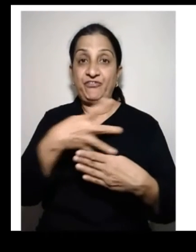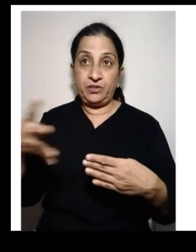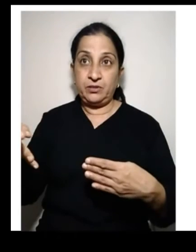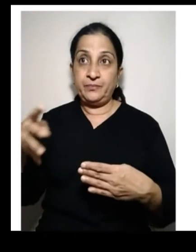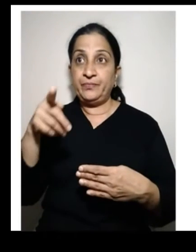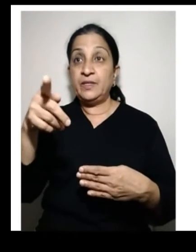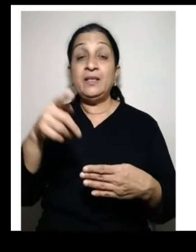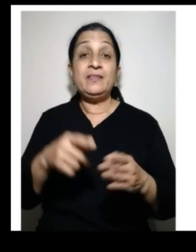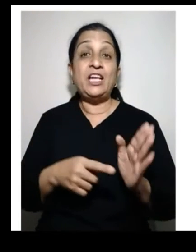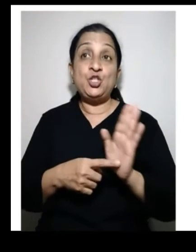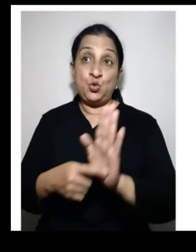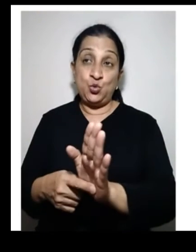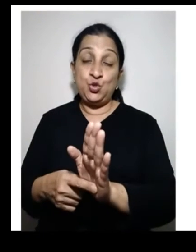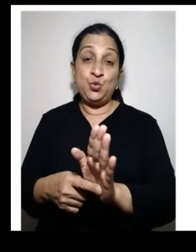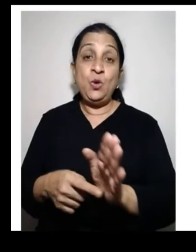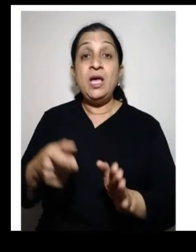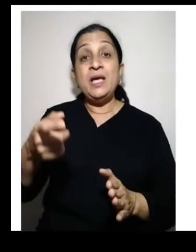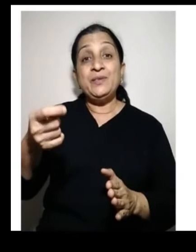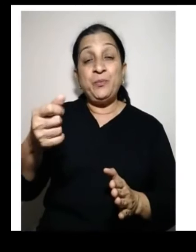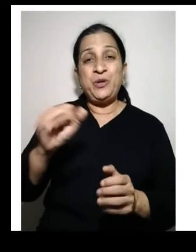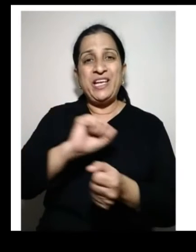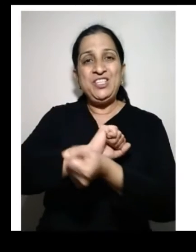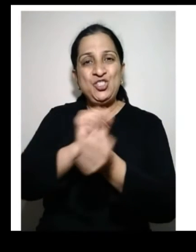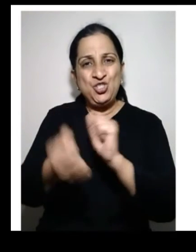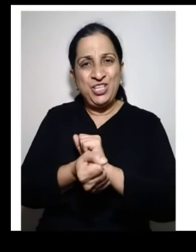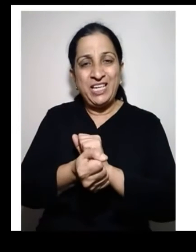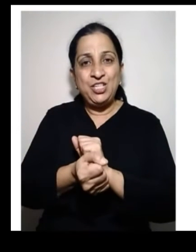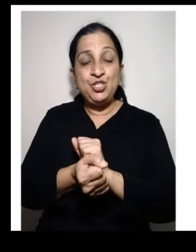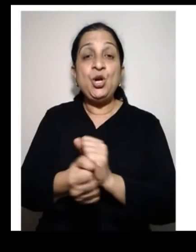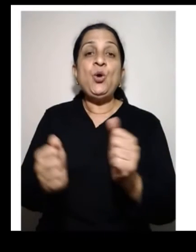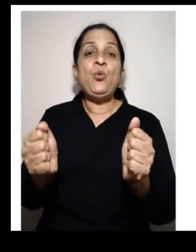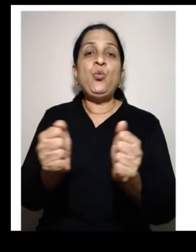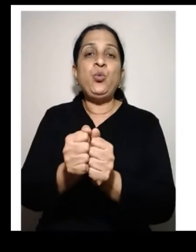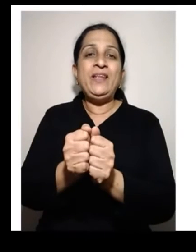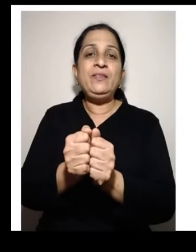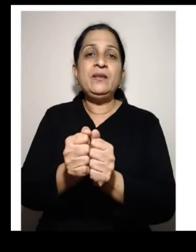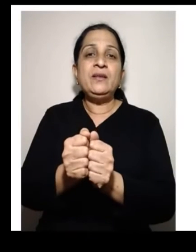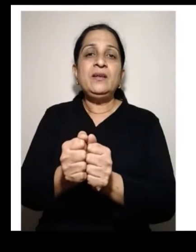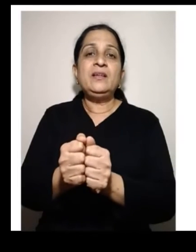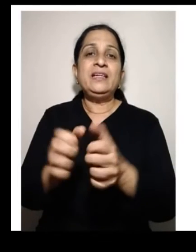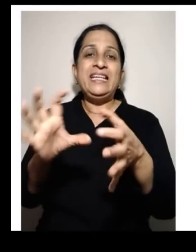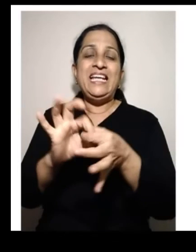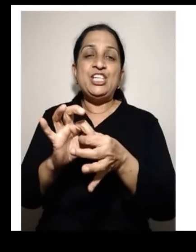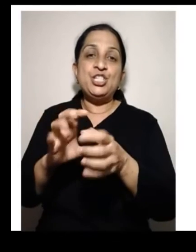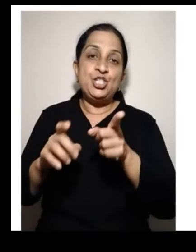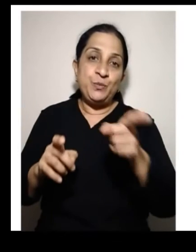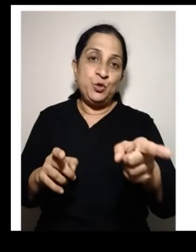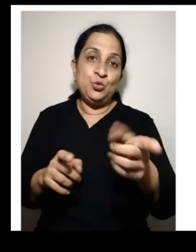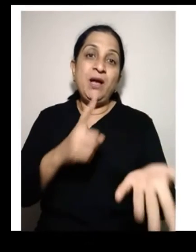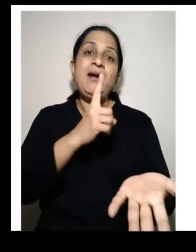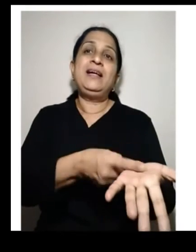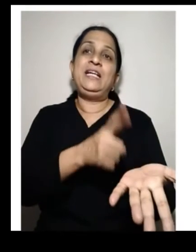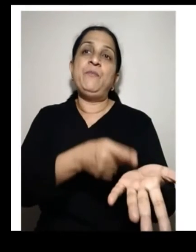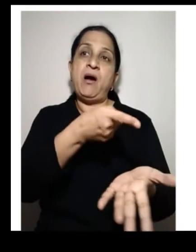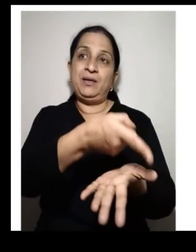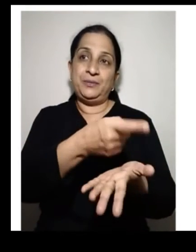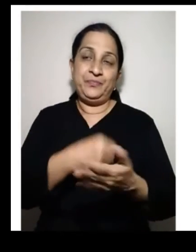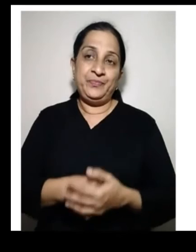Then, you have a graph which shows change of one to another,